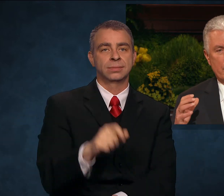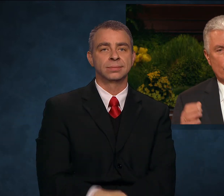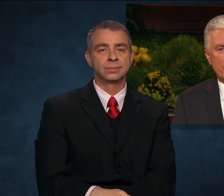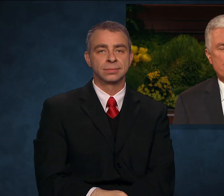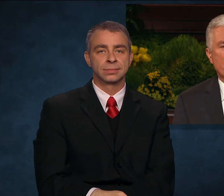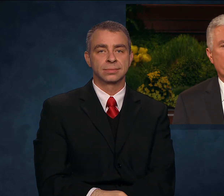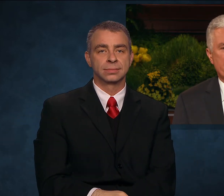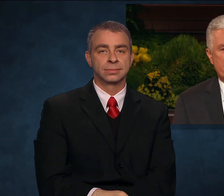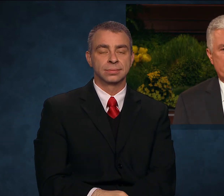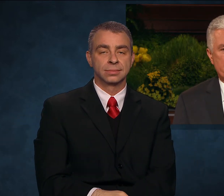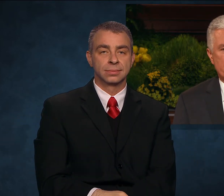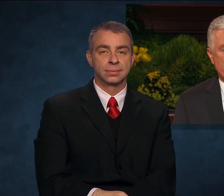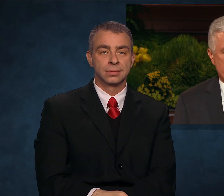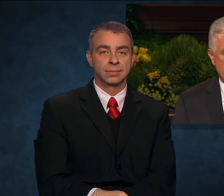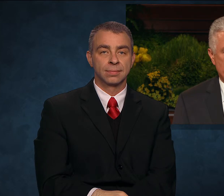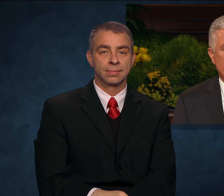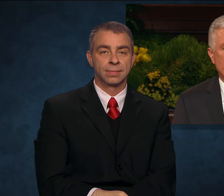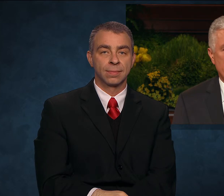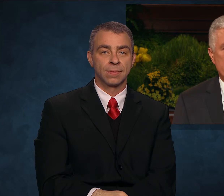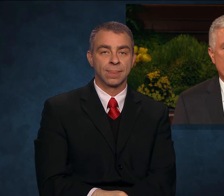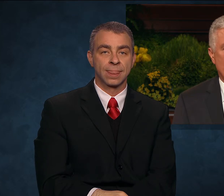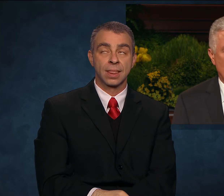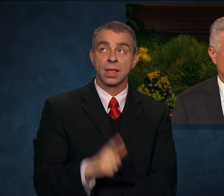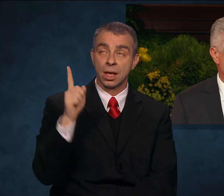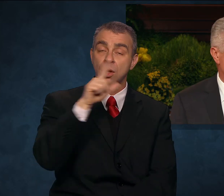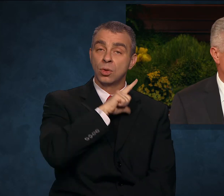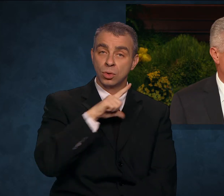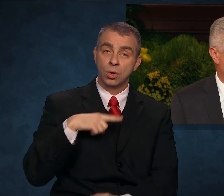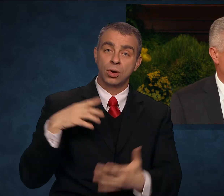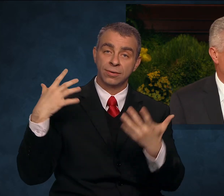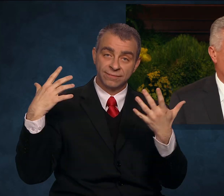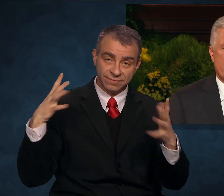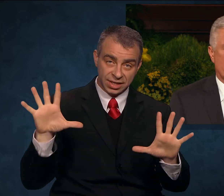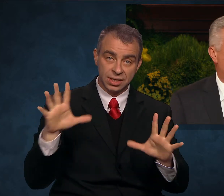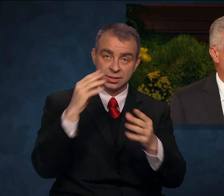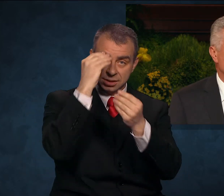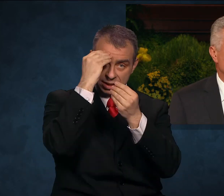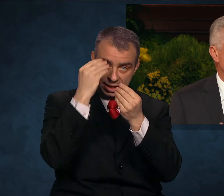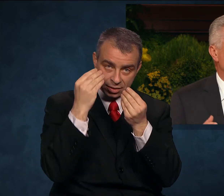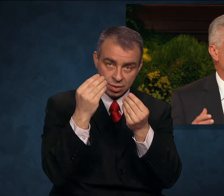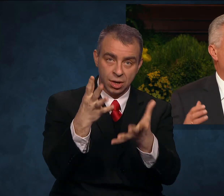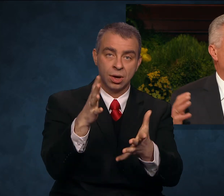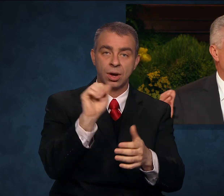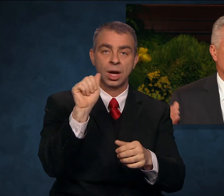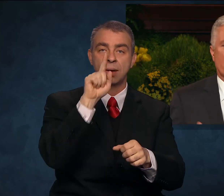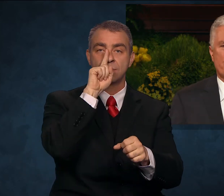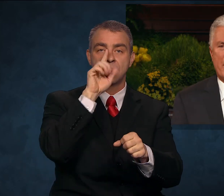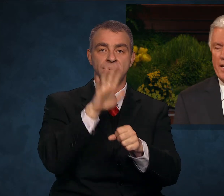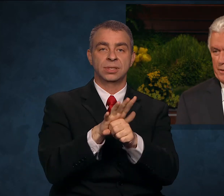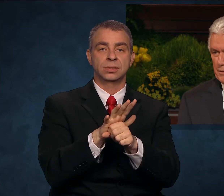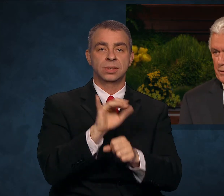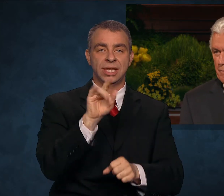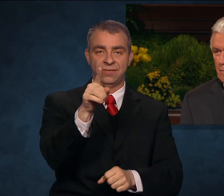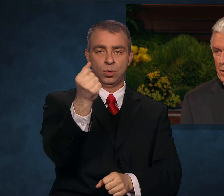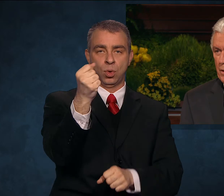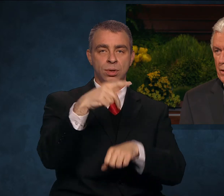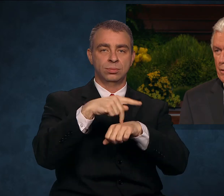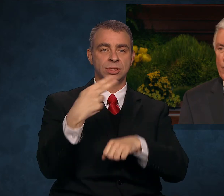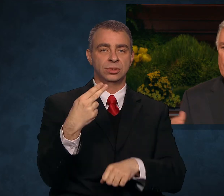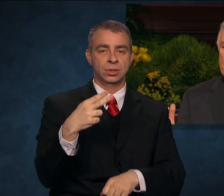The Lord's promise to His true priesthood holders is almost too grand to comprehend.